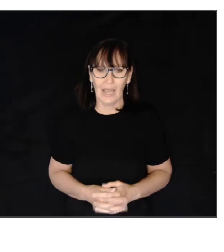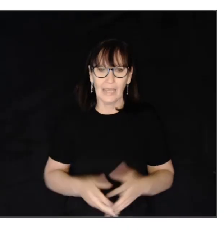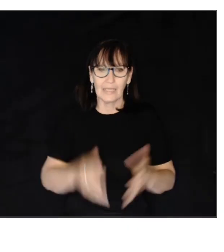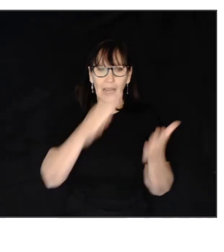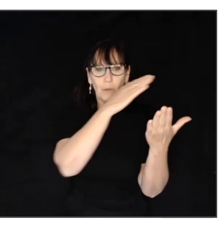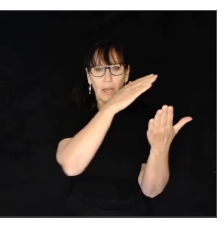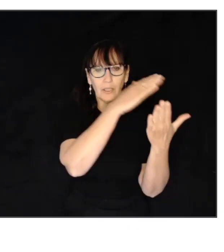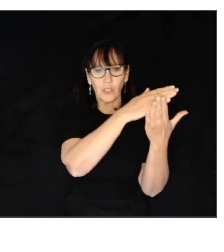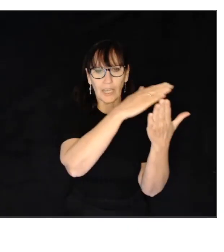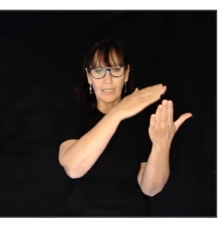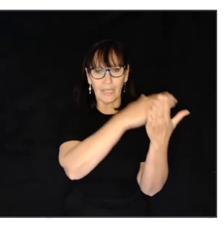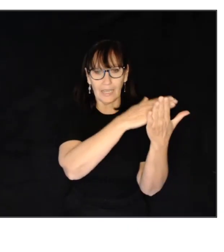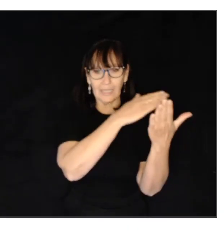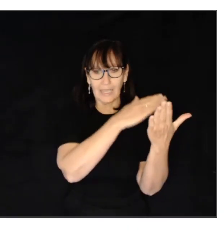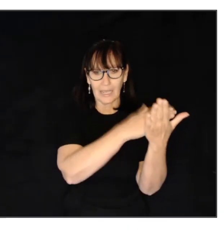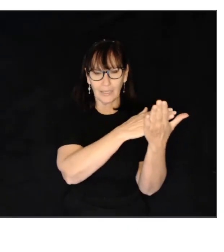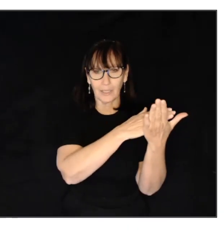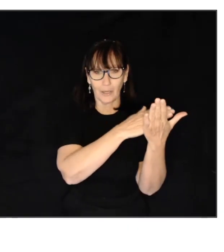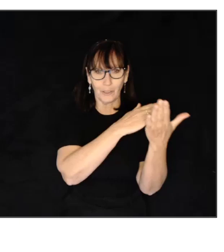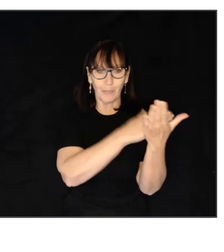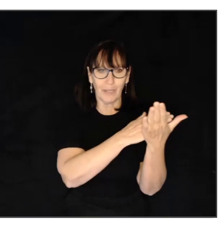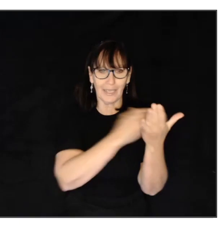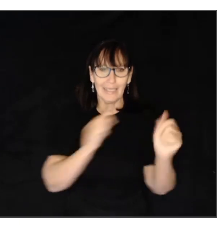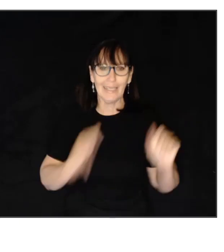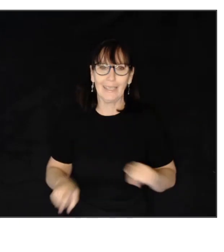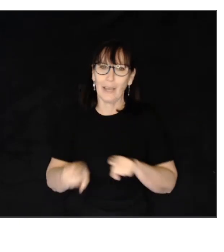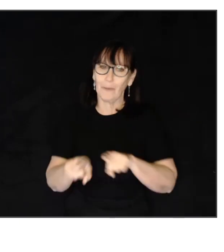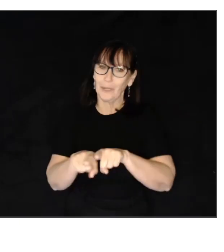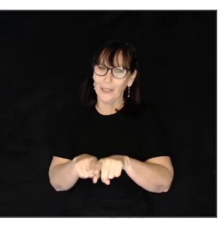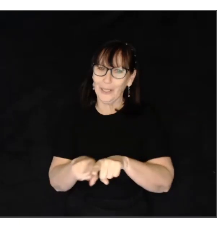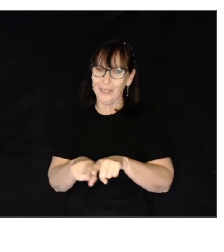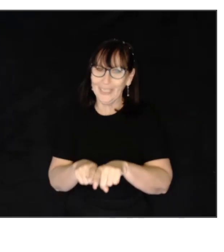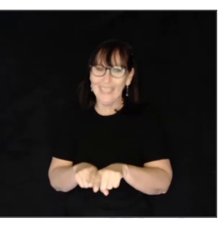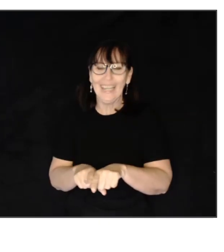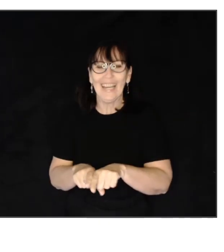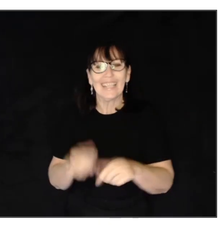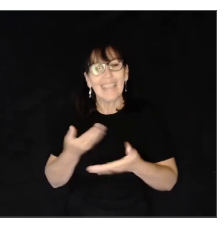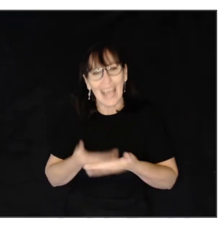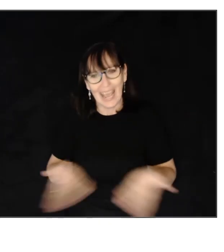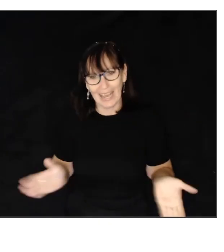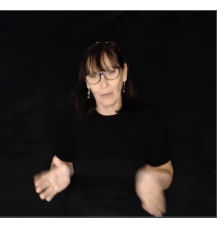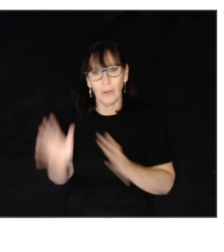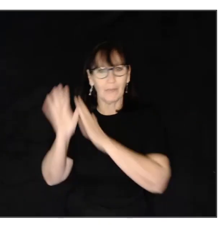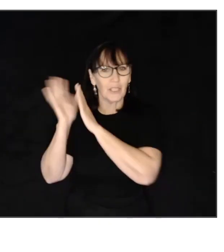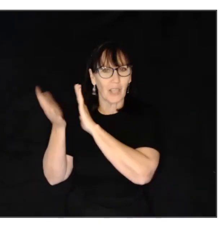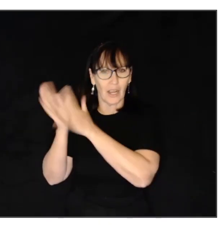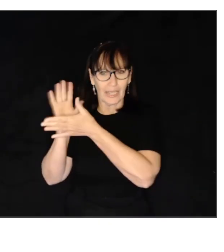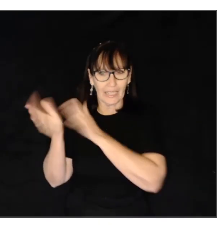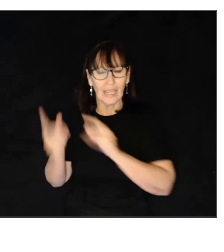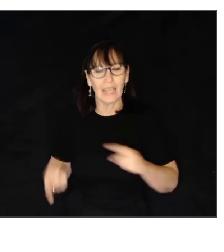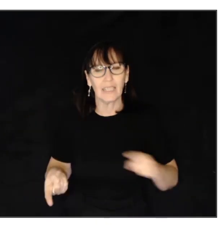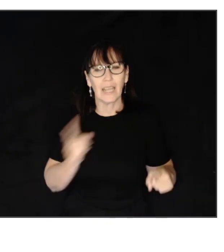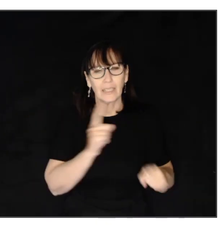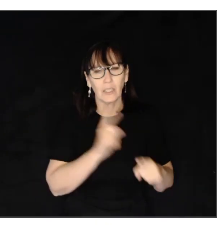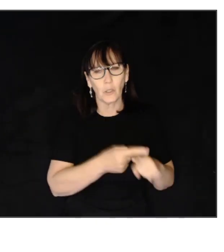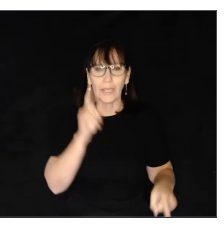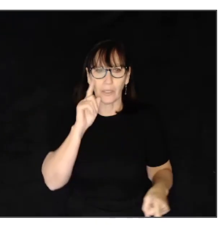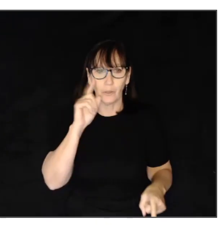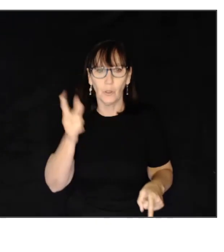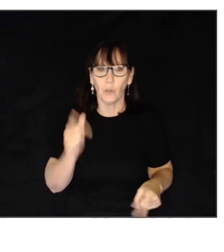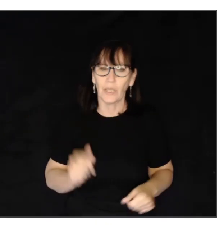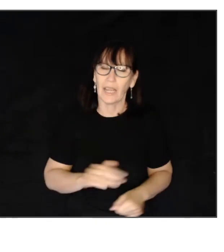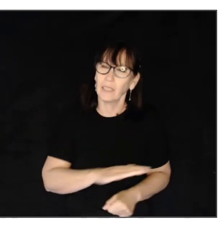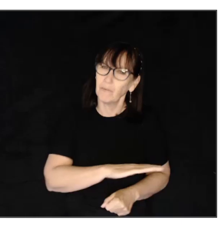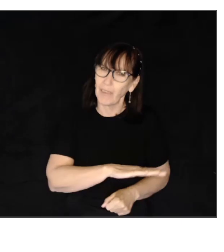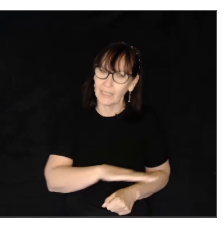Now our agenda is going to be that we learn the how of signing and take a quick